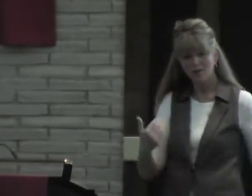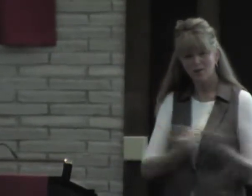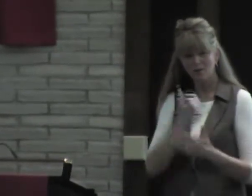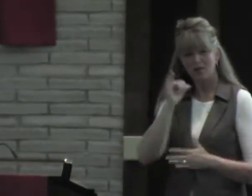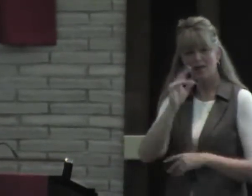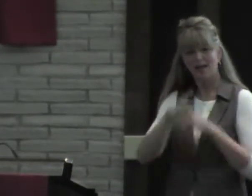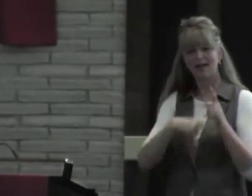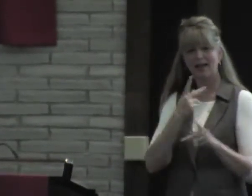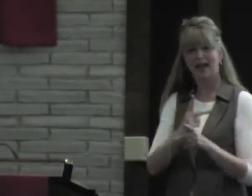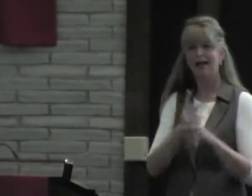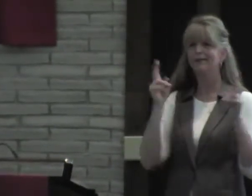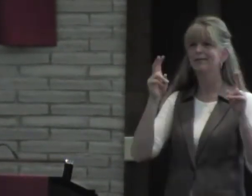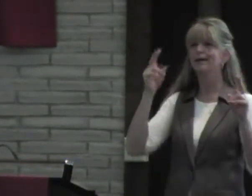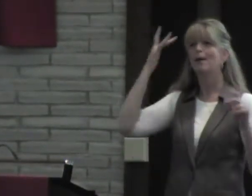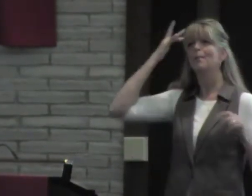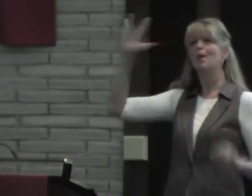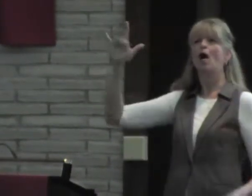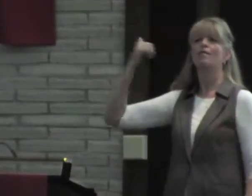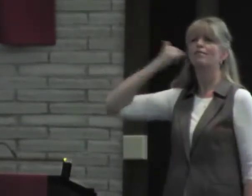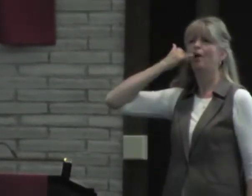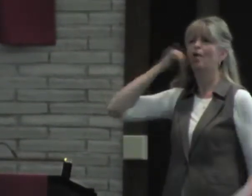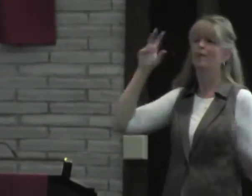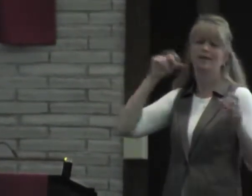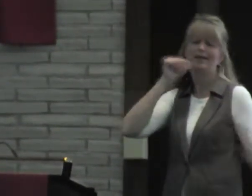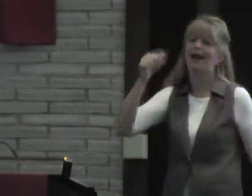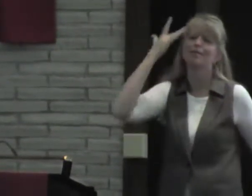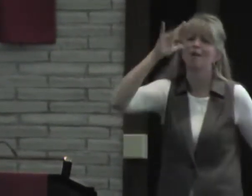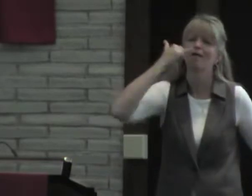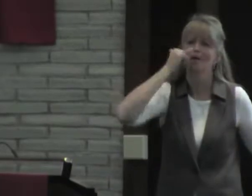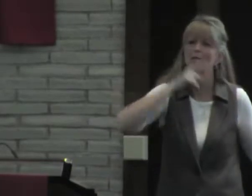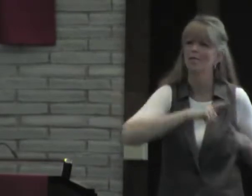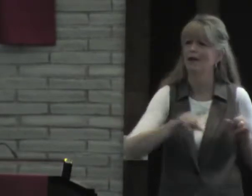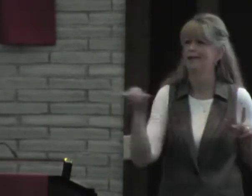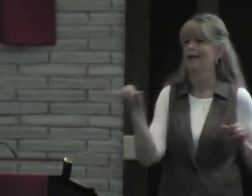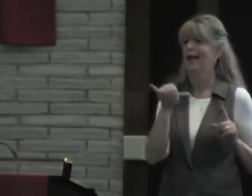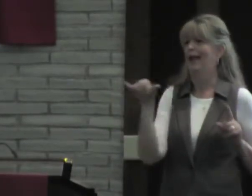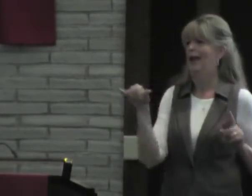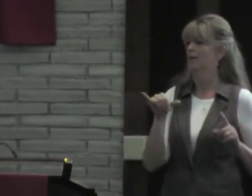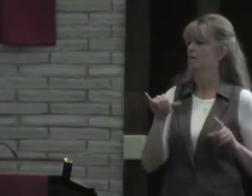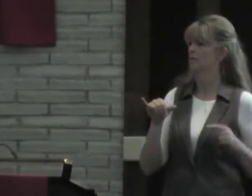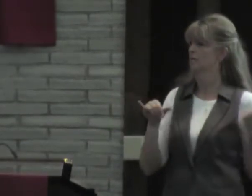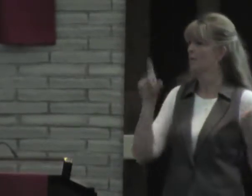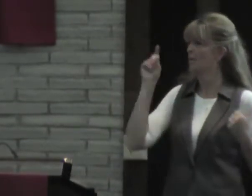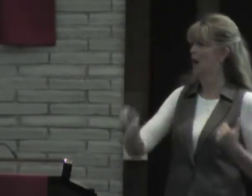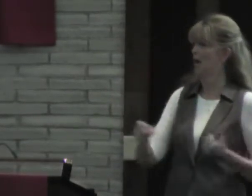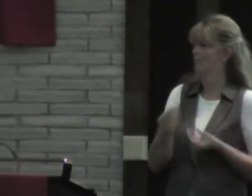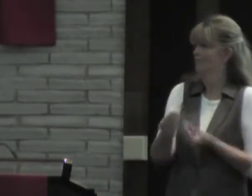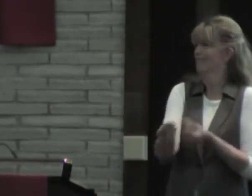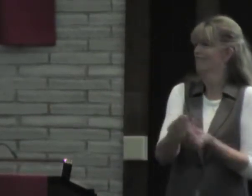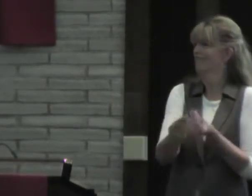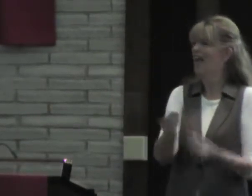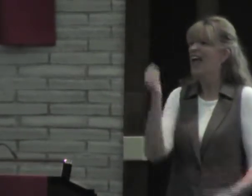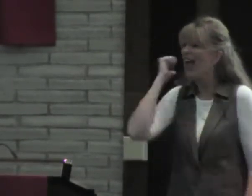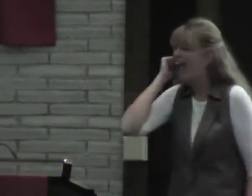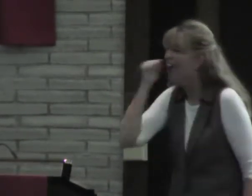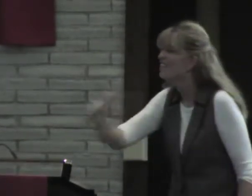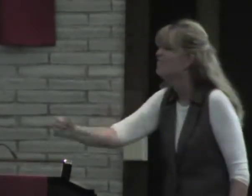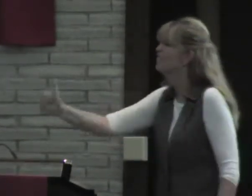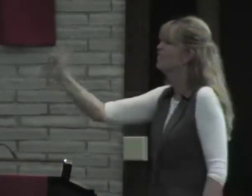you do have to charge it. It's a new kind. The smartphone. This isn't a smartphone, but that's what the smartphones are. You have to charge them